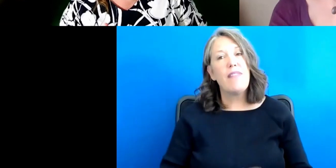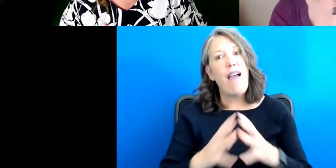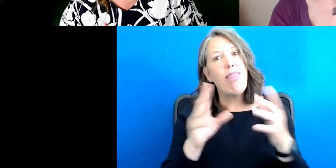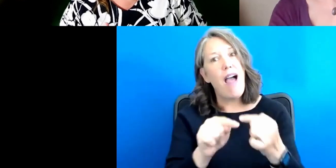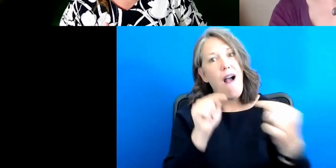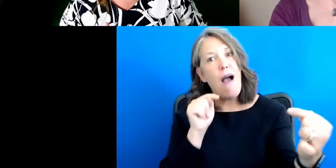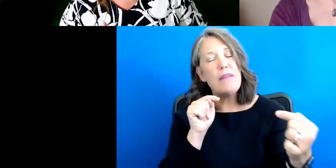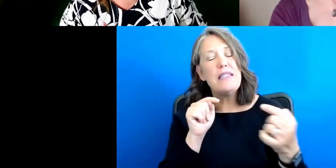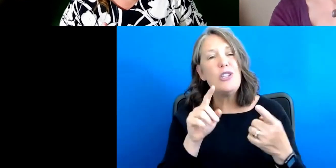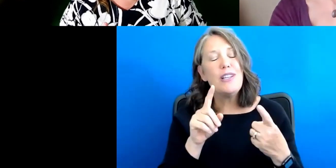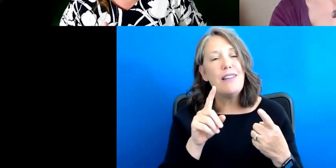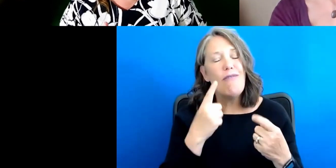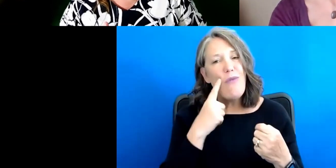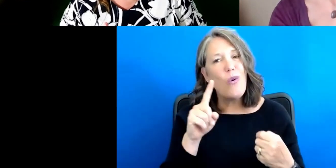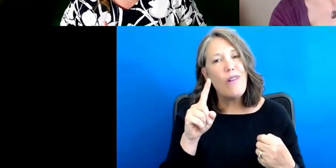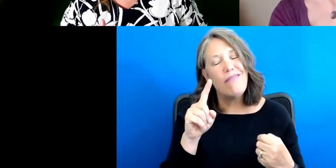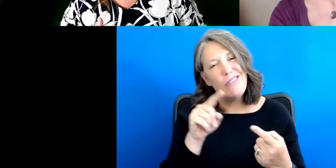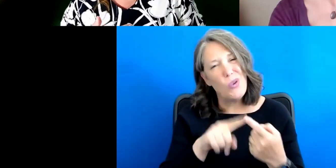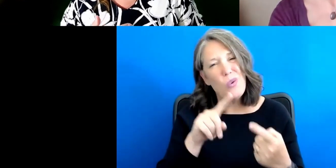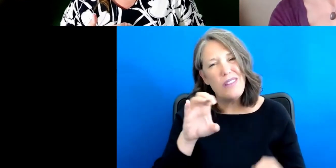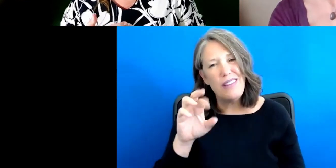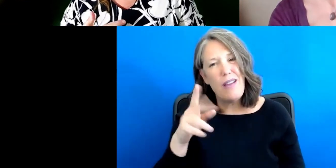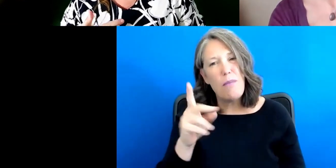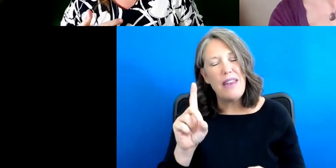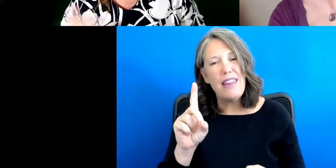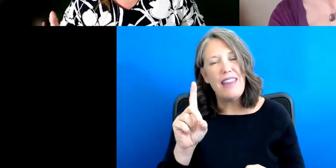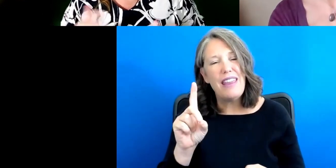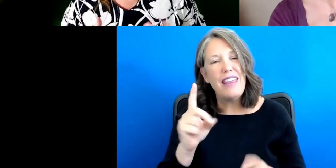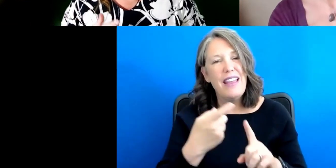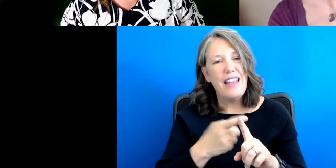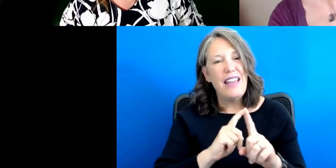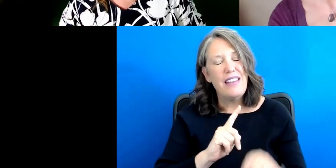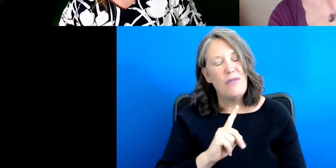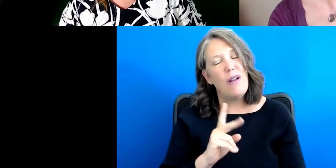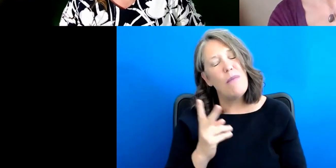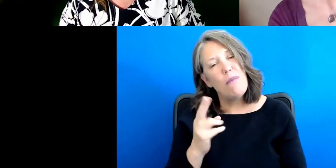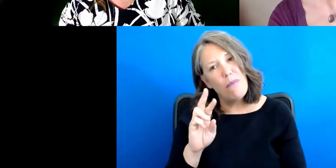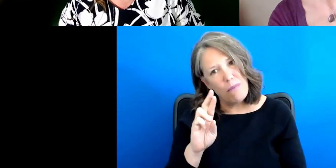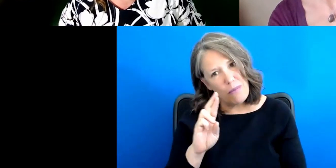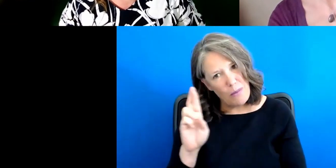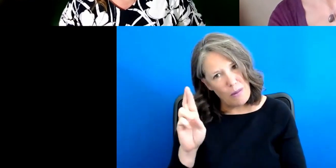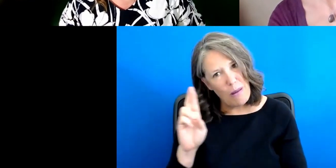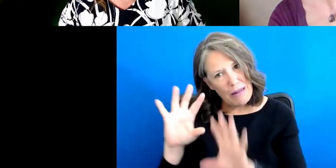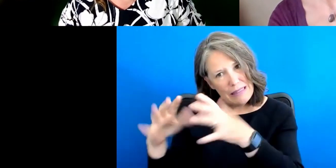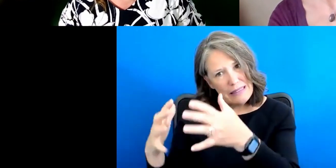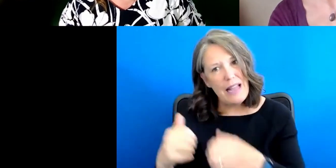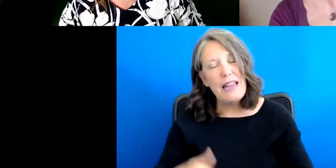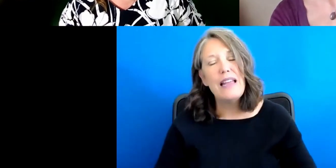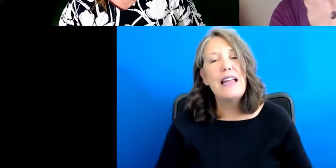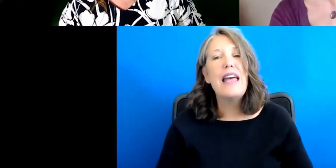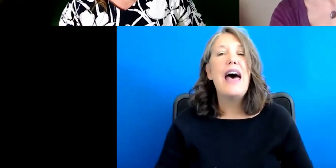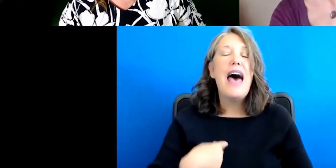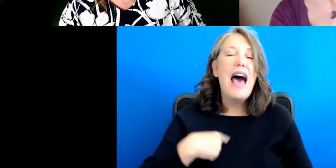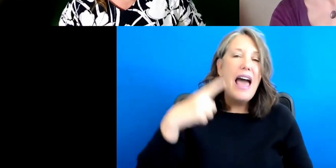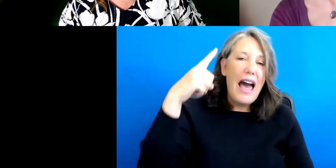to the CRPD came from, um, the Republican side. And, um, I